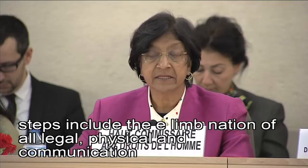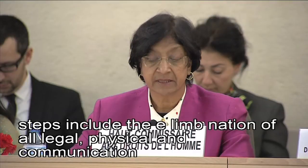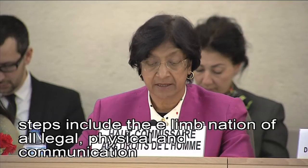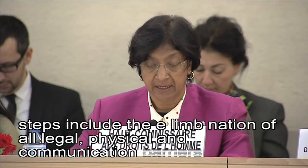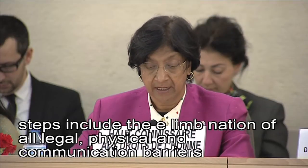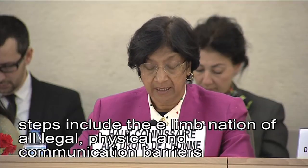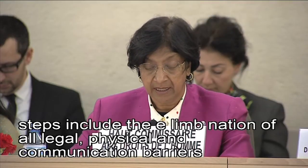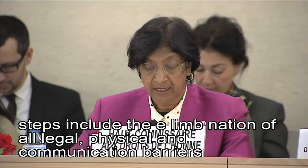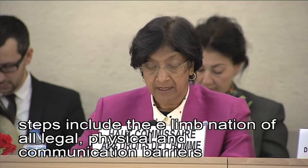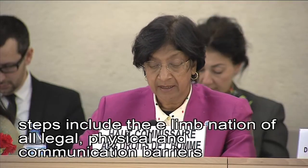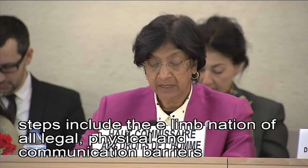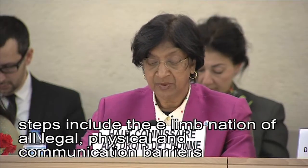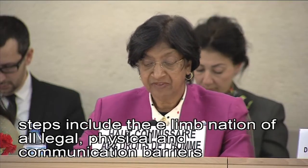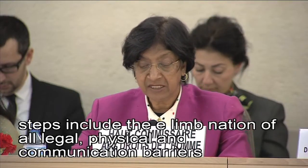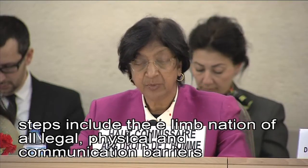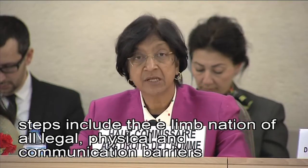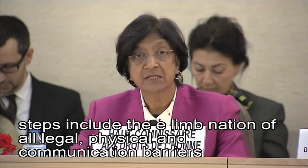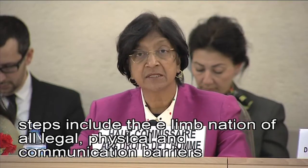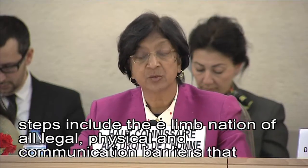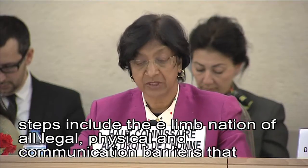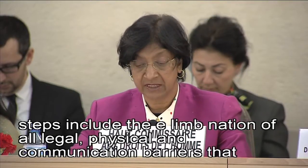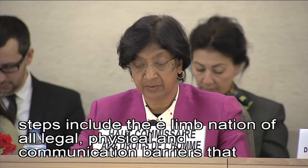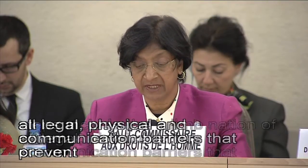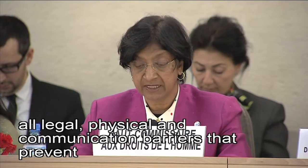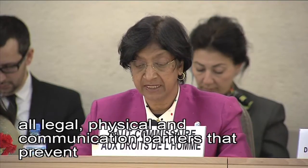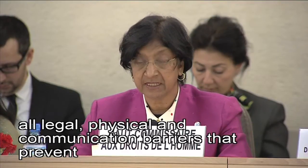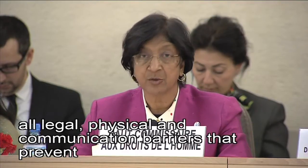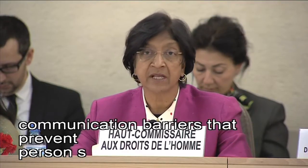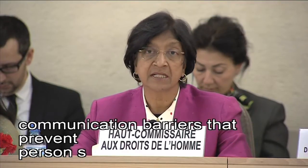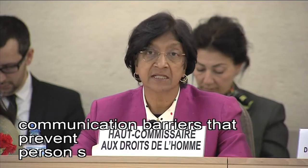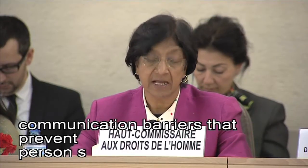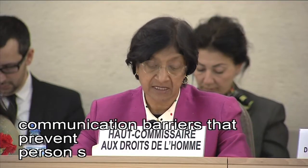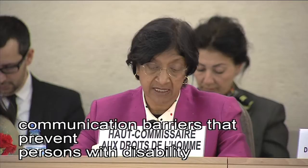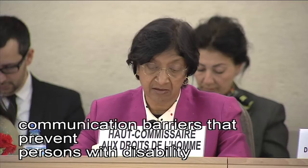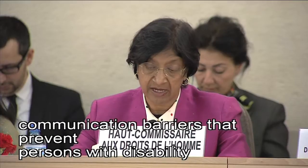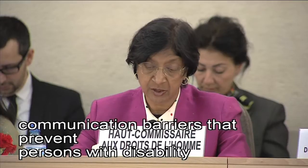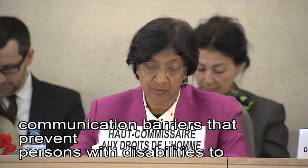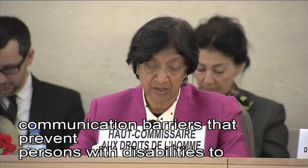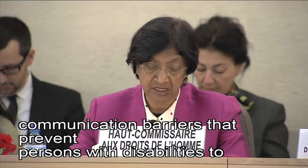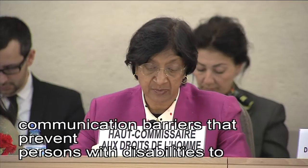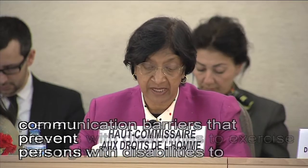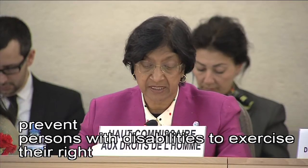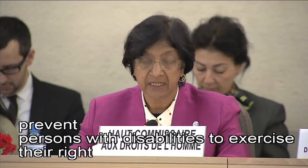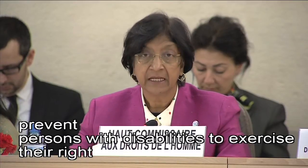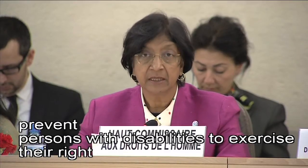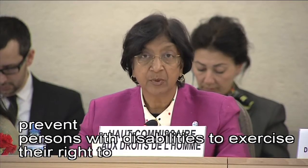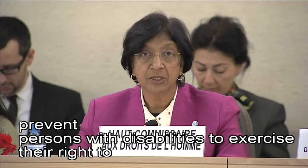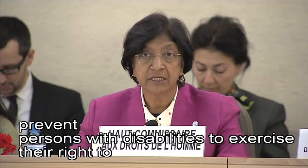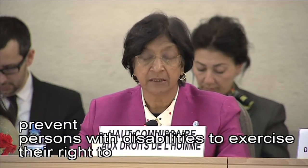that prevent persons with disabilities to exercise their right to participate in the political